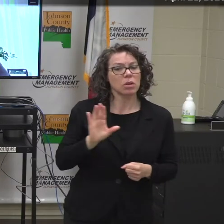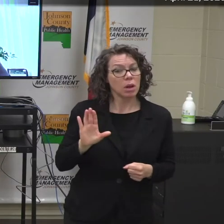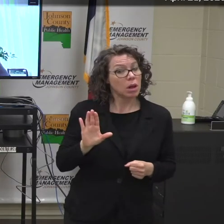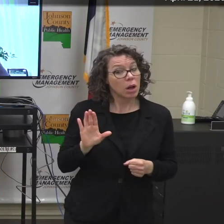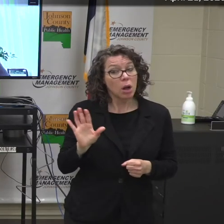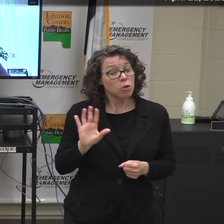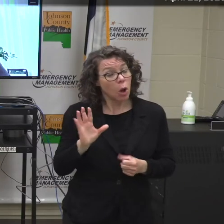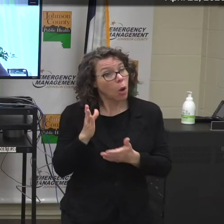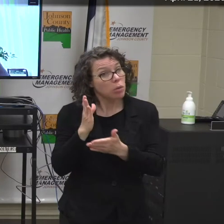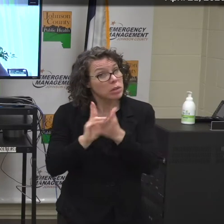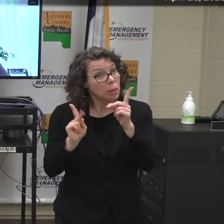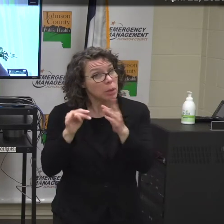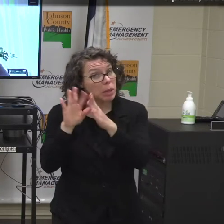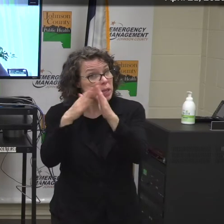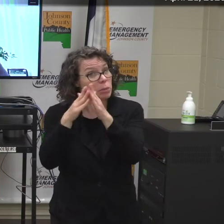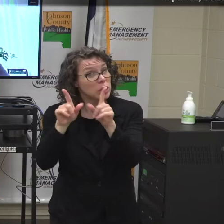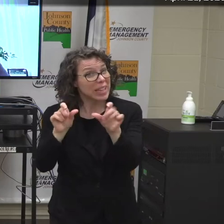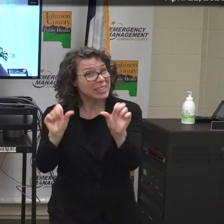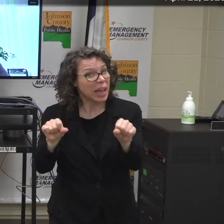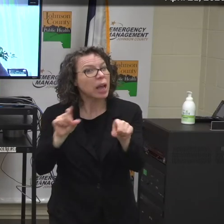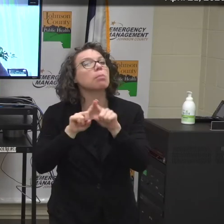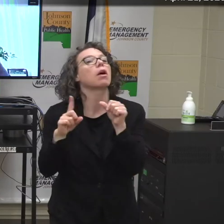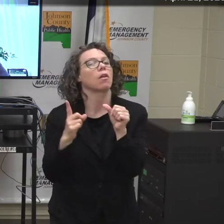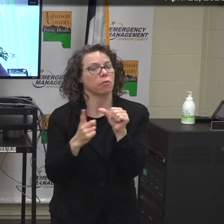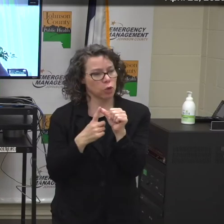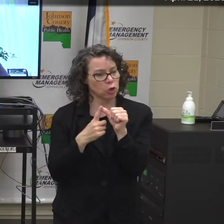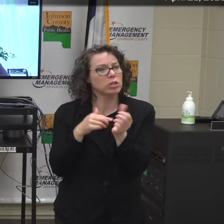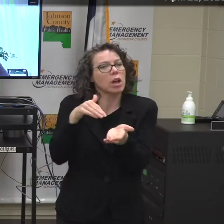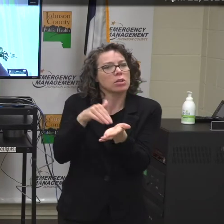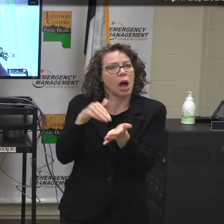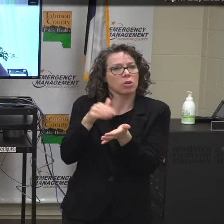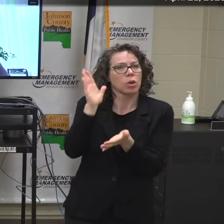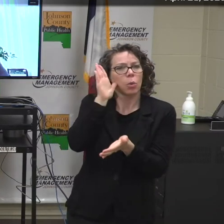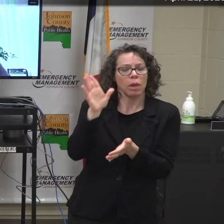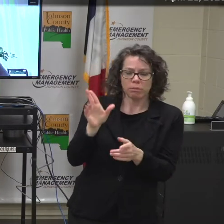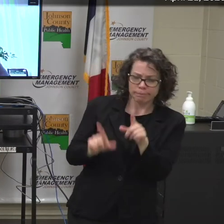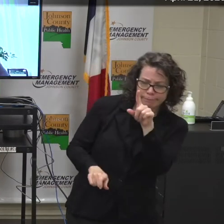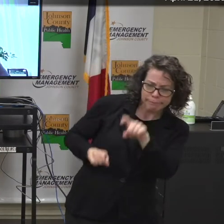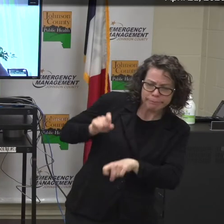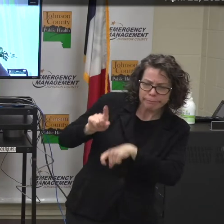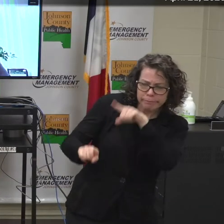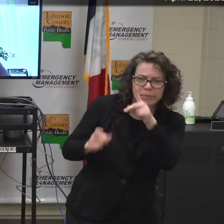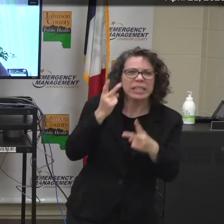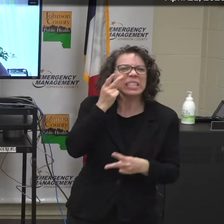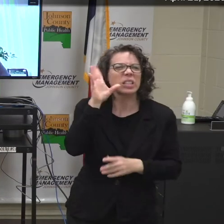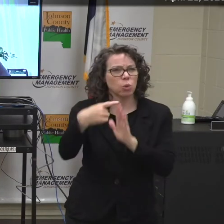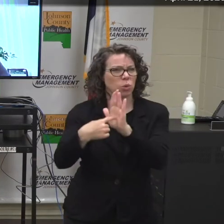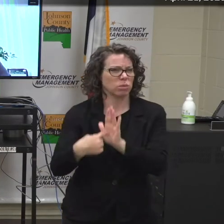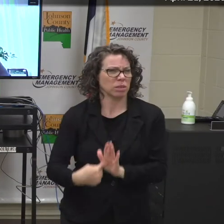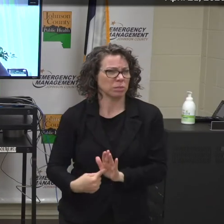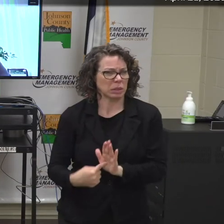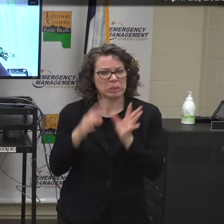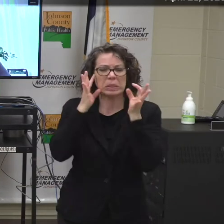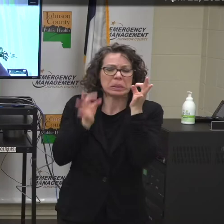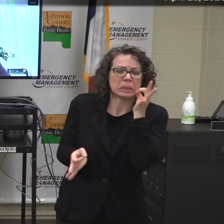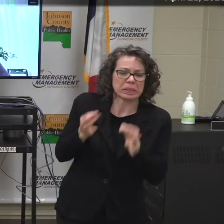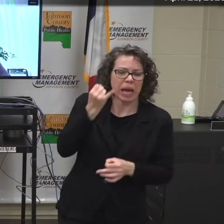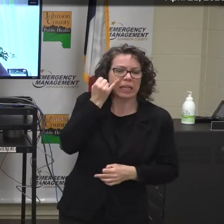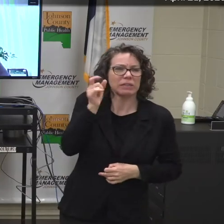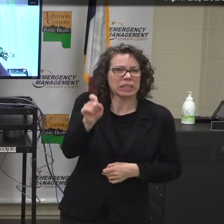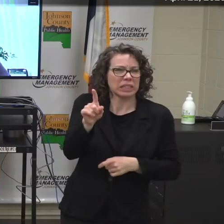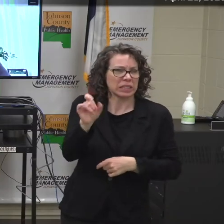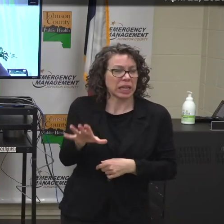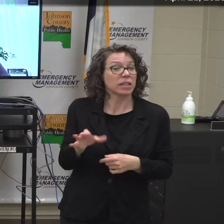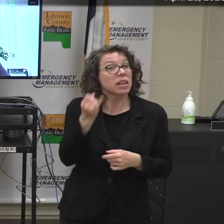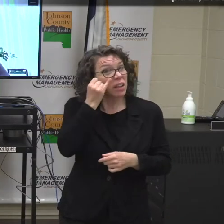become inpatients, but you need to be screened before you can be tested. And that's true everywhere. And so we would ask you to